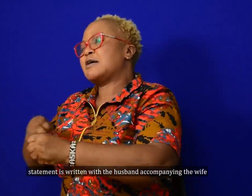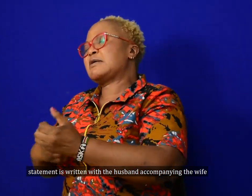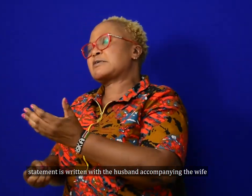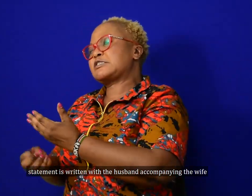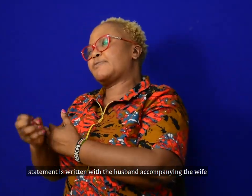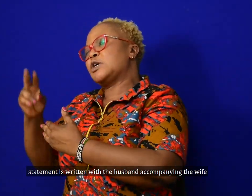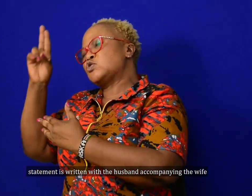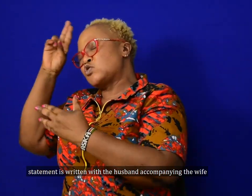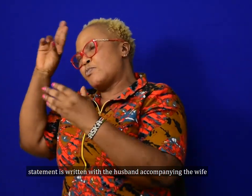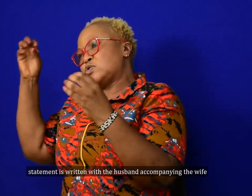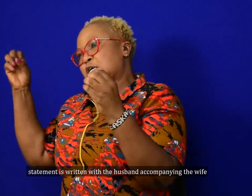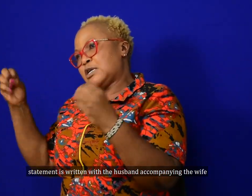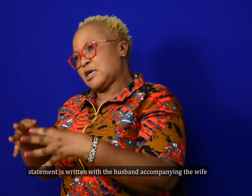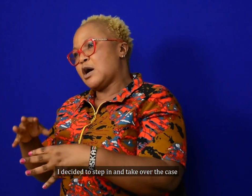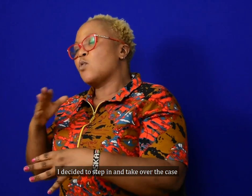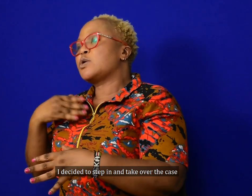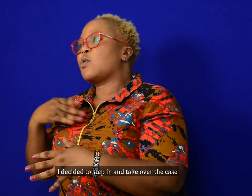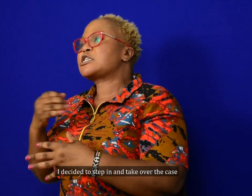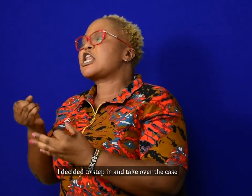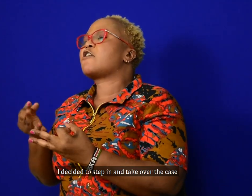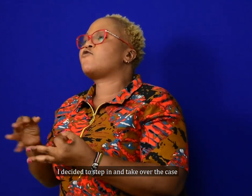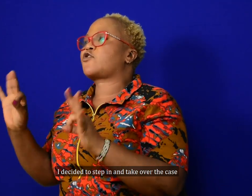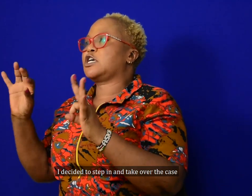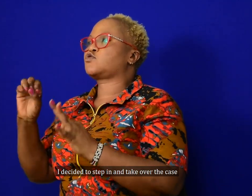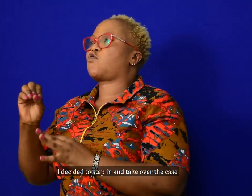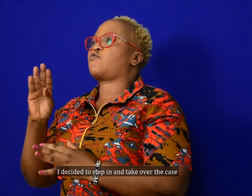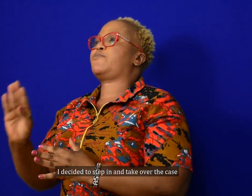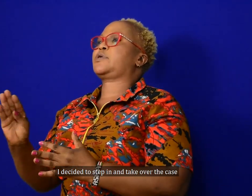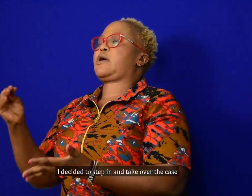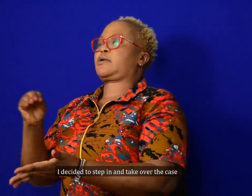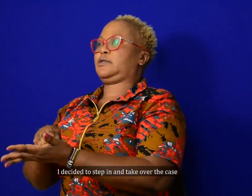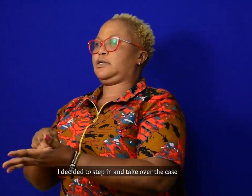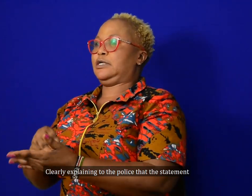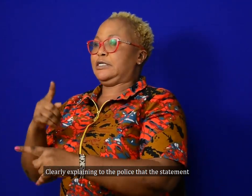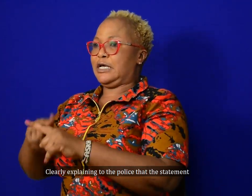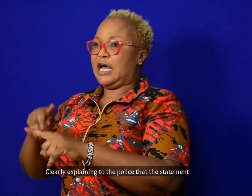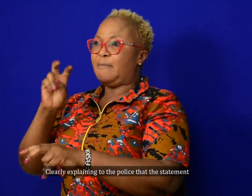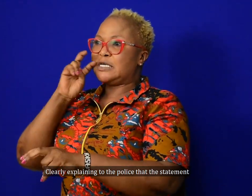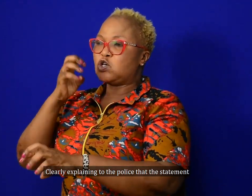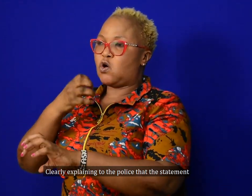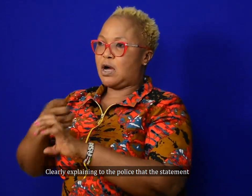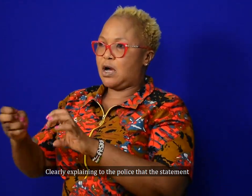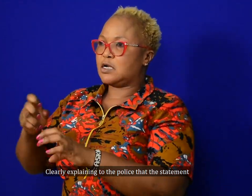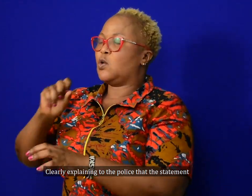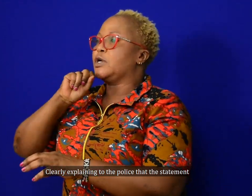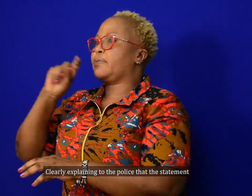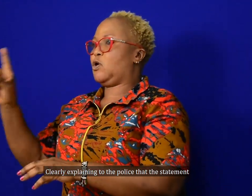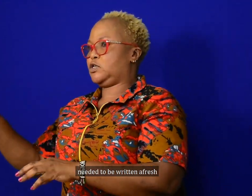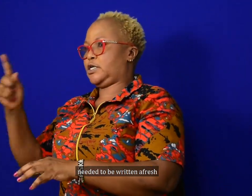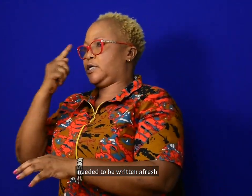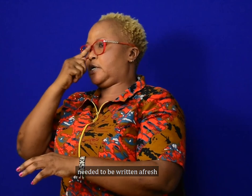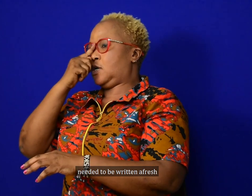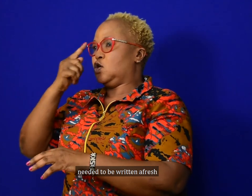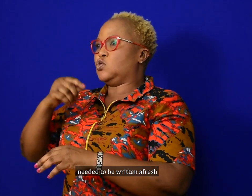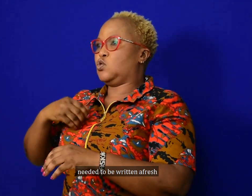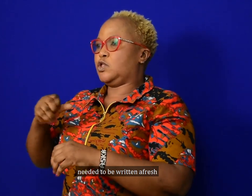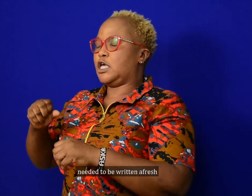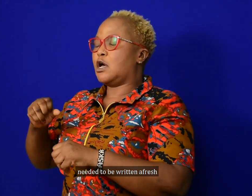accompanying the wife. I decided to step in and take over the case, clearly explaining to the police that the statement needed to be written afresh.